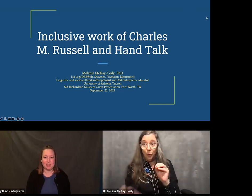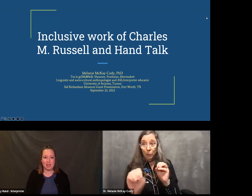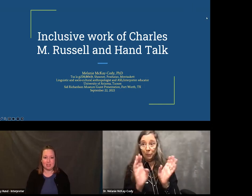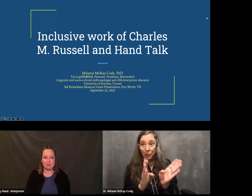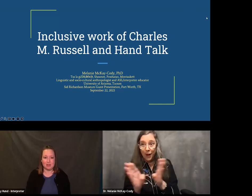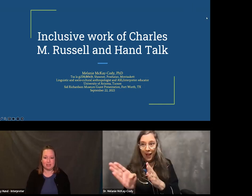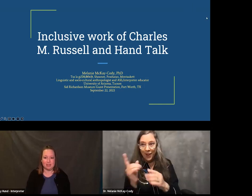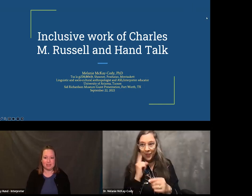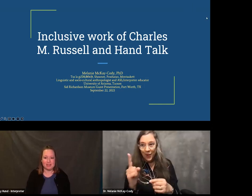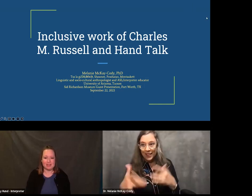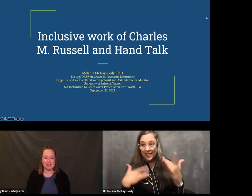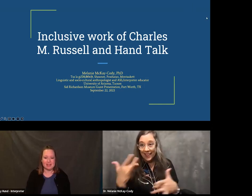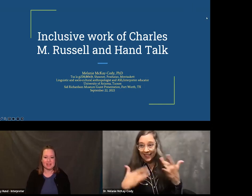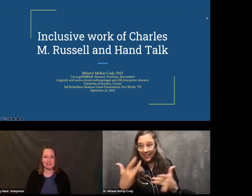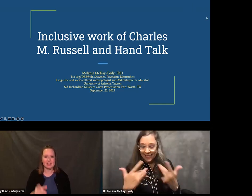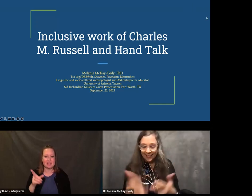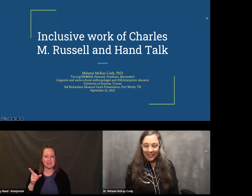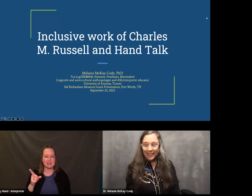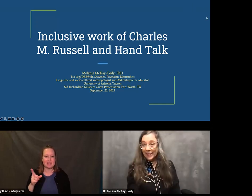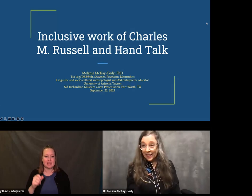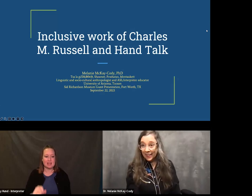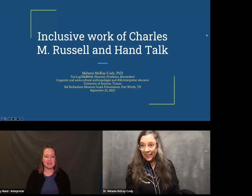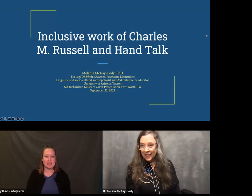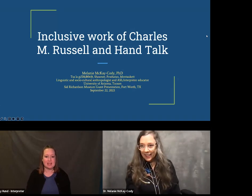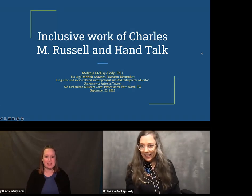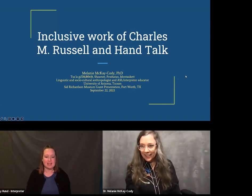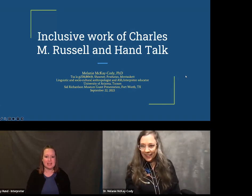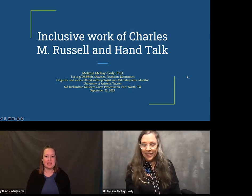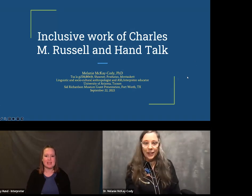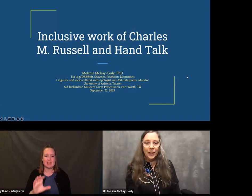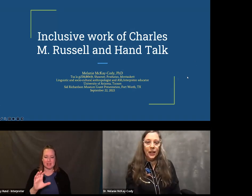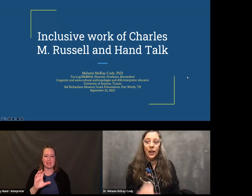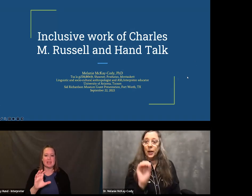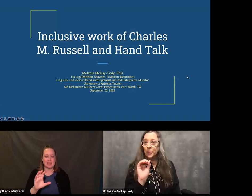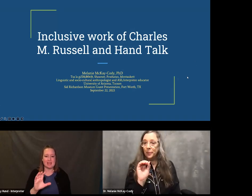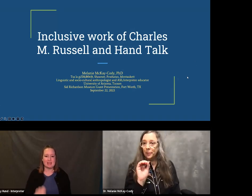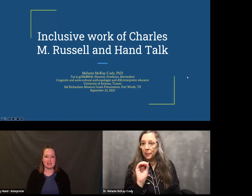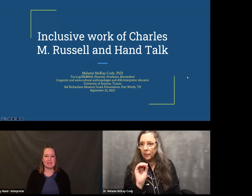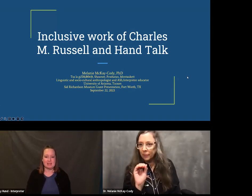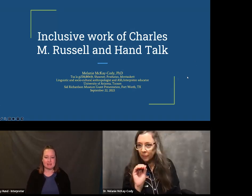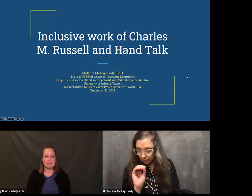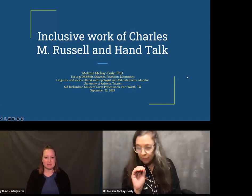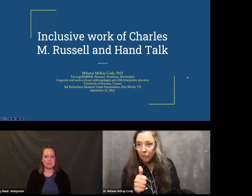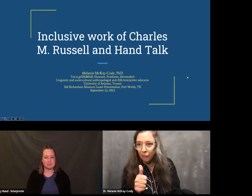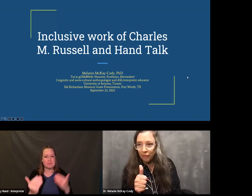So, sorry, we're going to get started with a total of 83 slides, so I'm very excited to get started tonight.